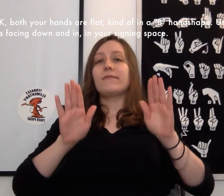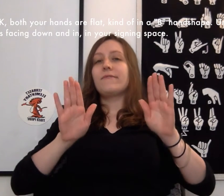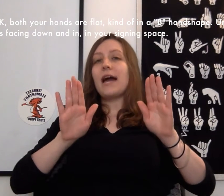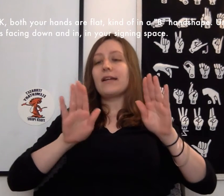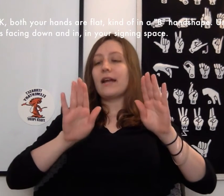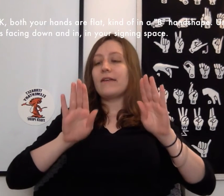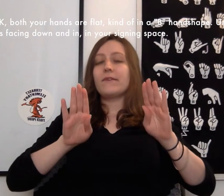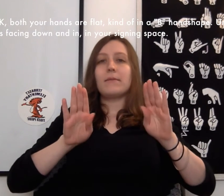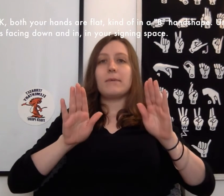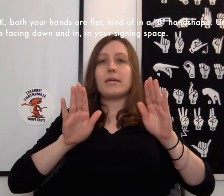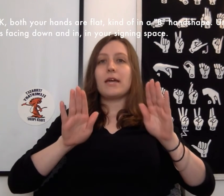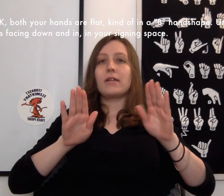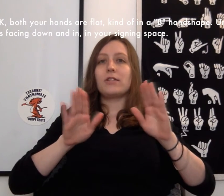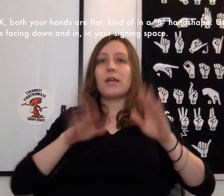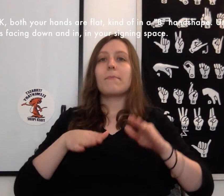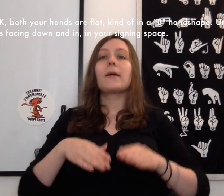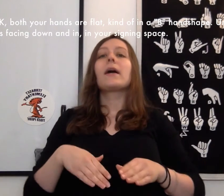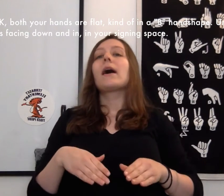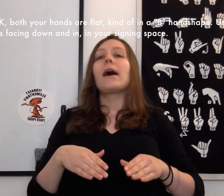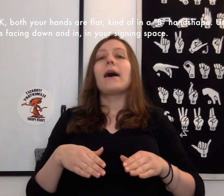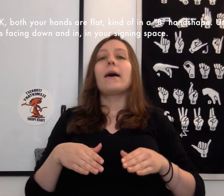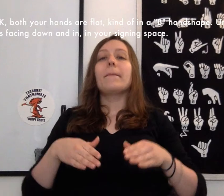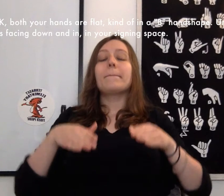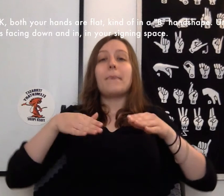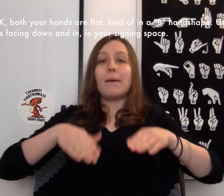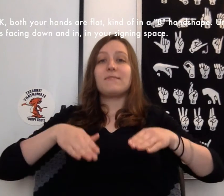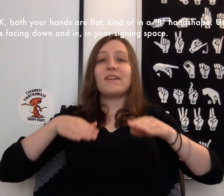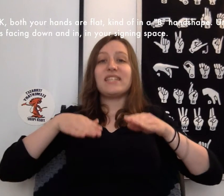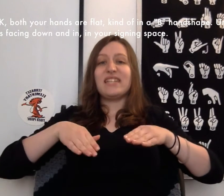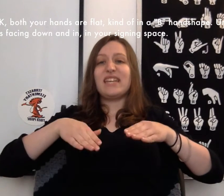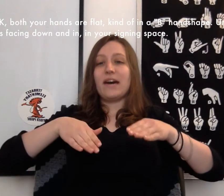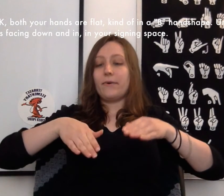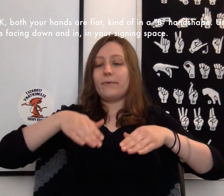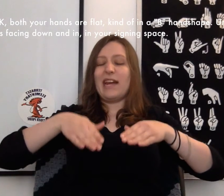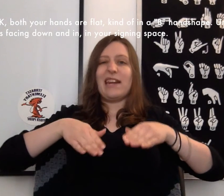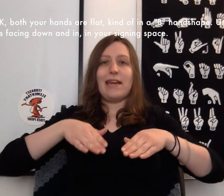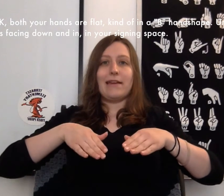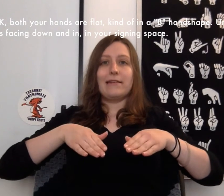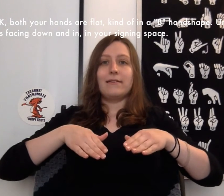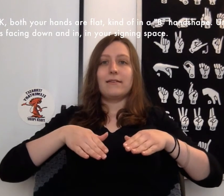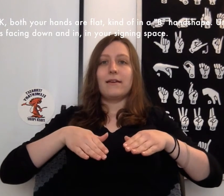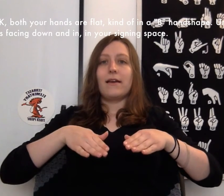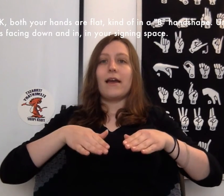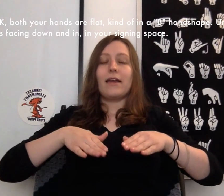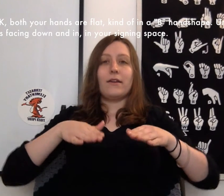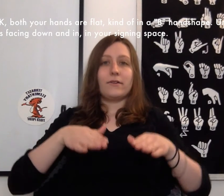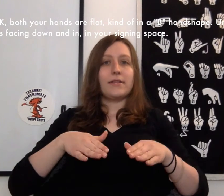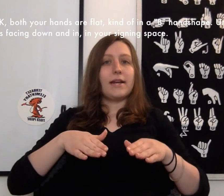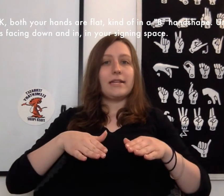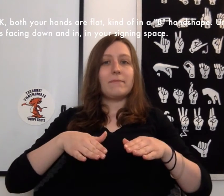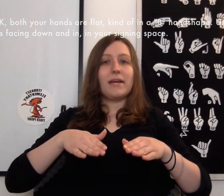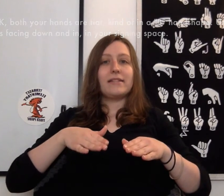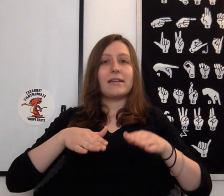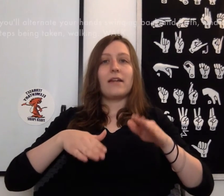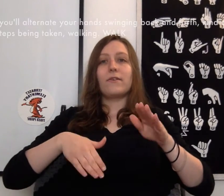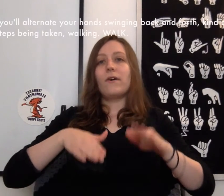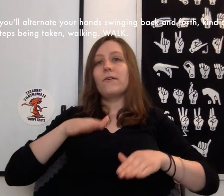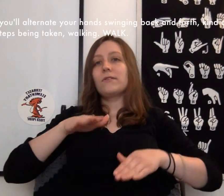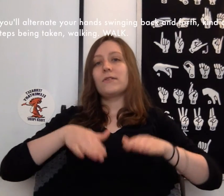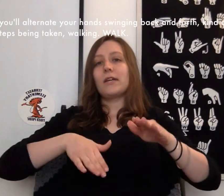flat, kind of in a B hand shape, palms facing down and in in your signing space and you'll alternate